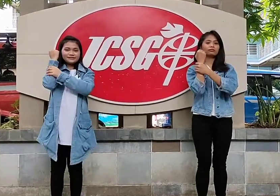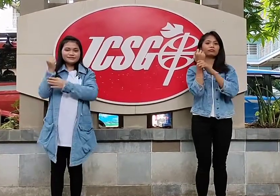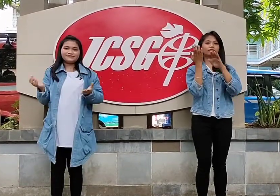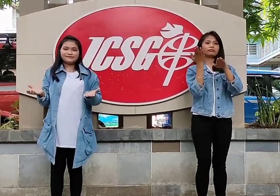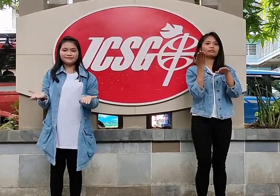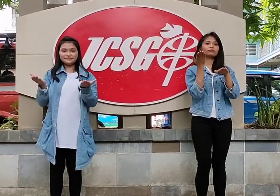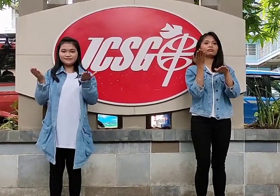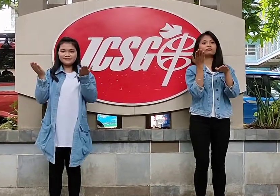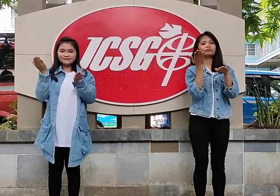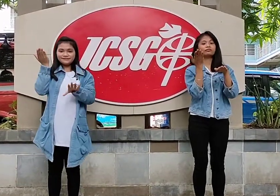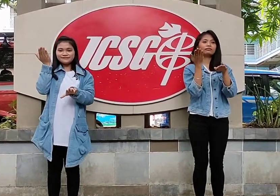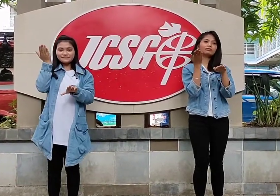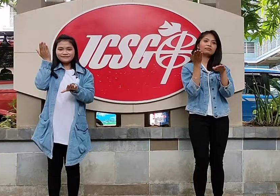kids